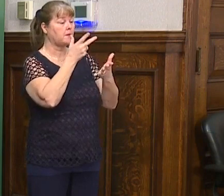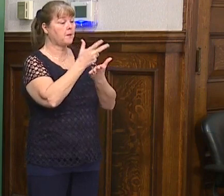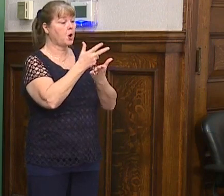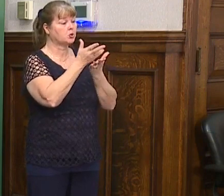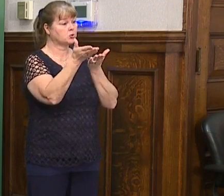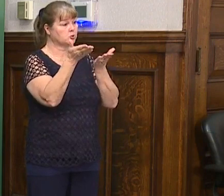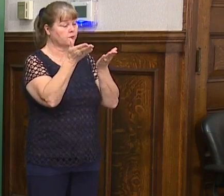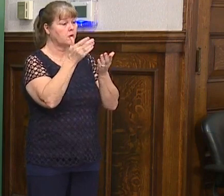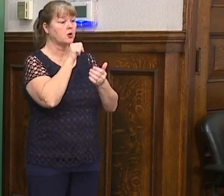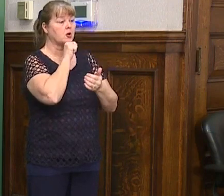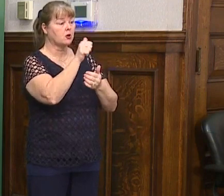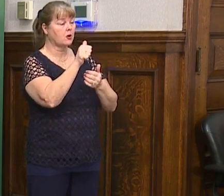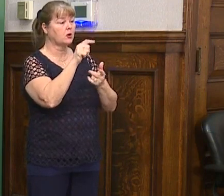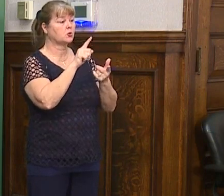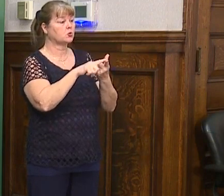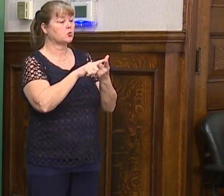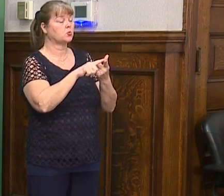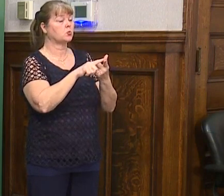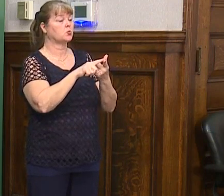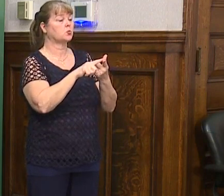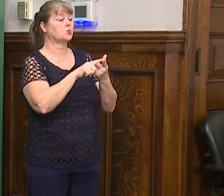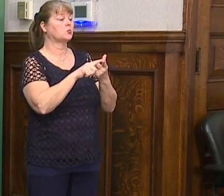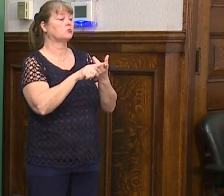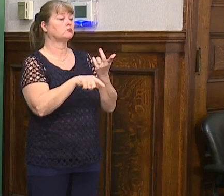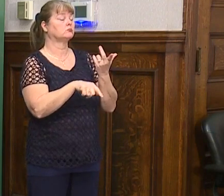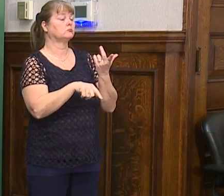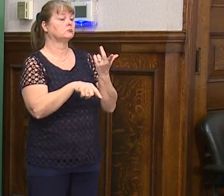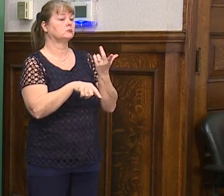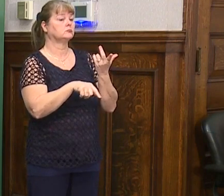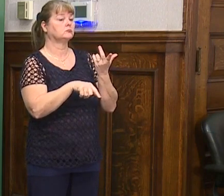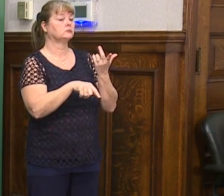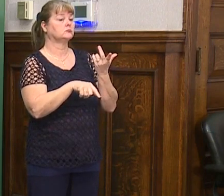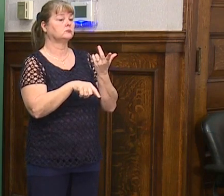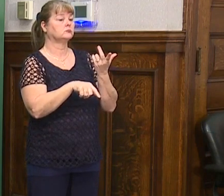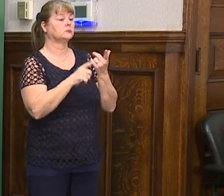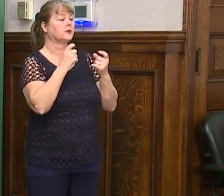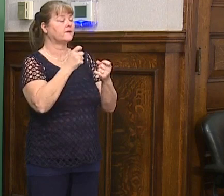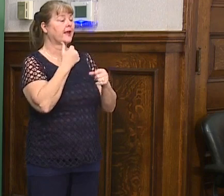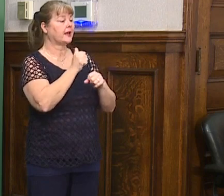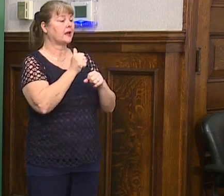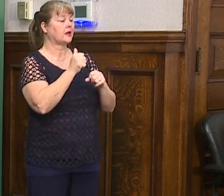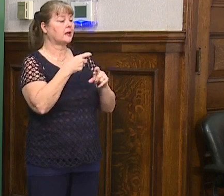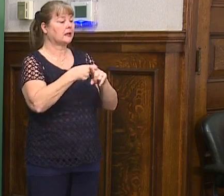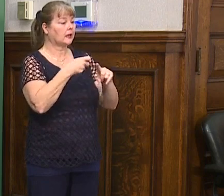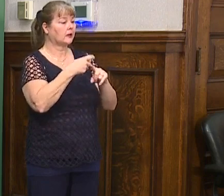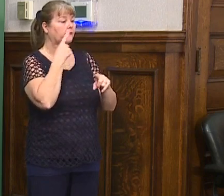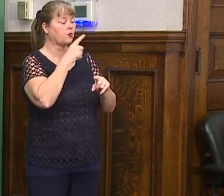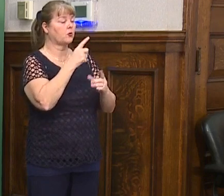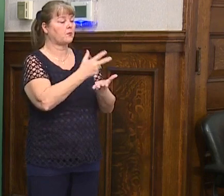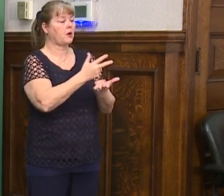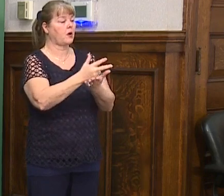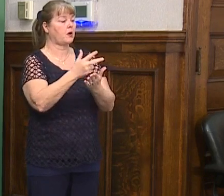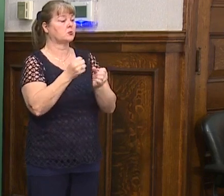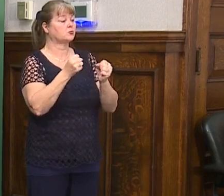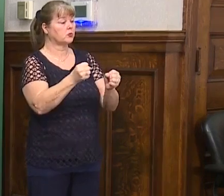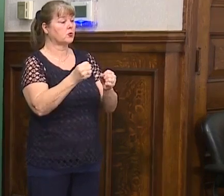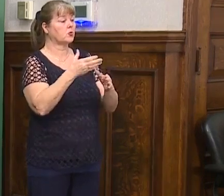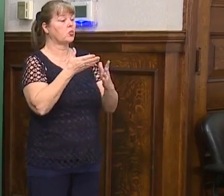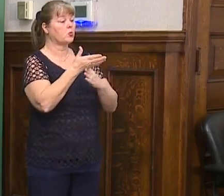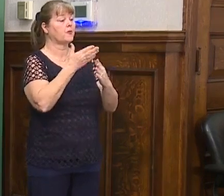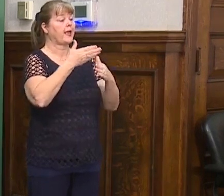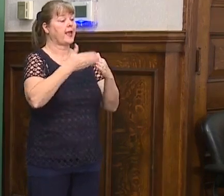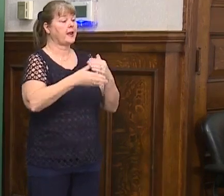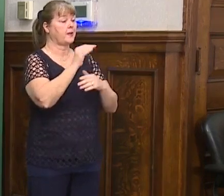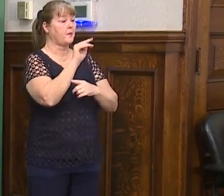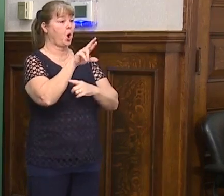was not to enforce any any violations for on street side parking through the end